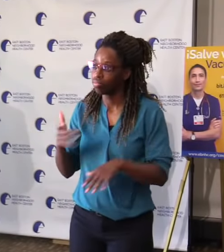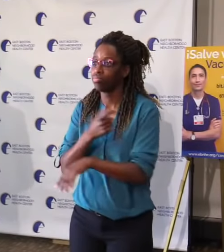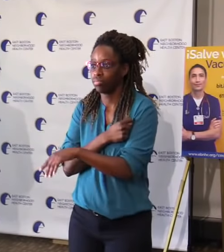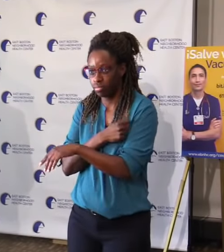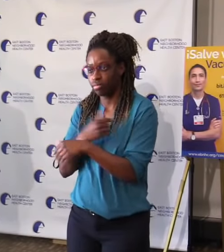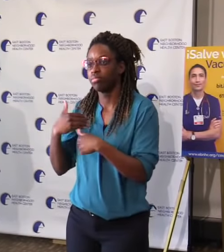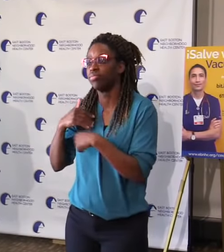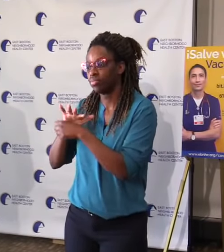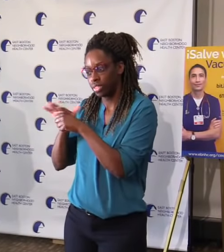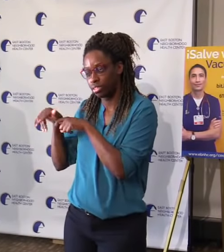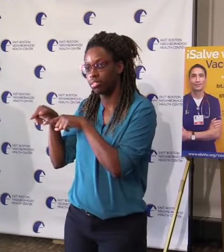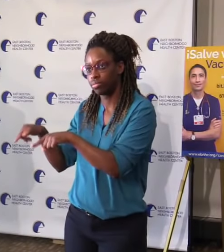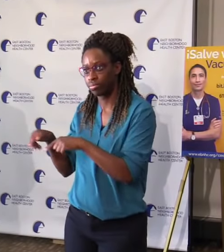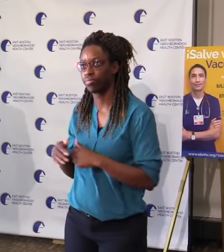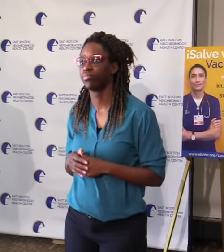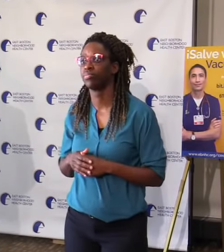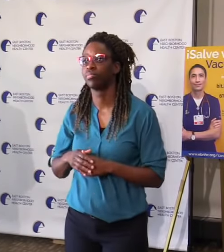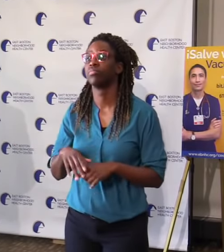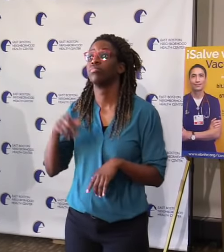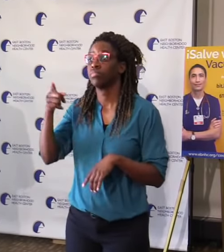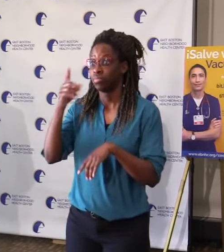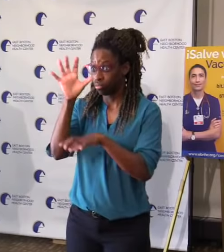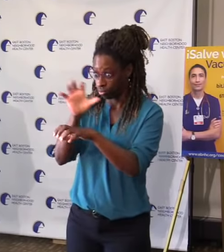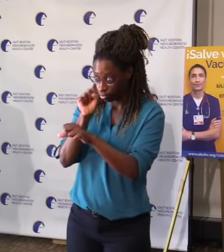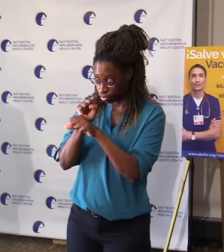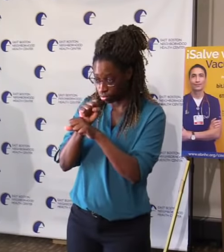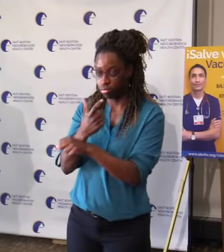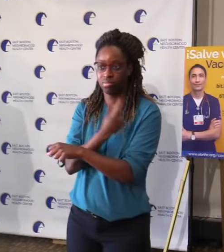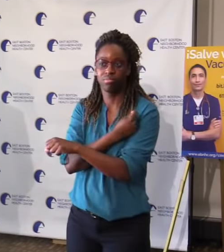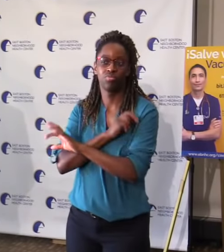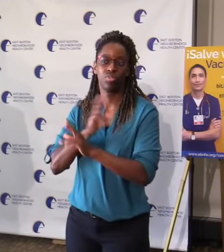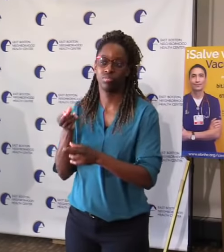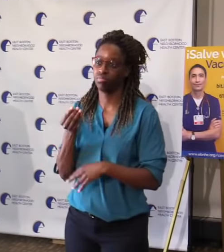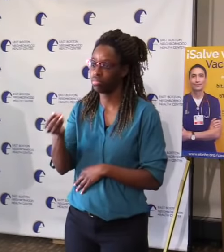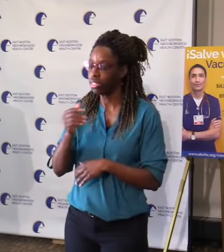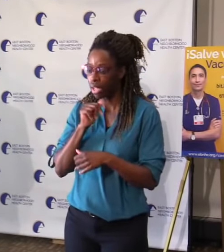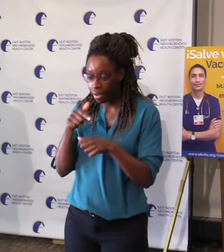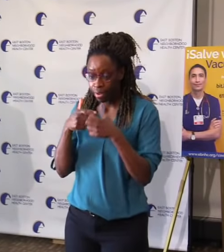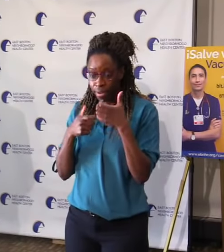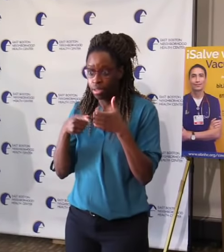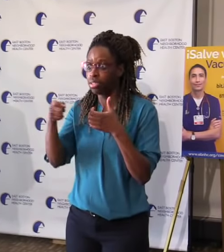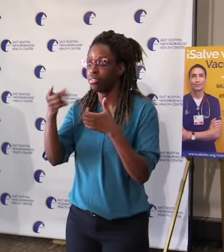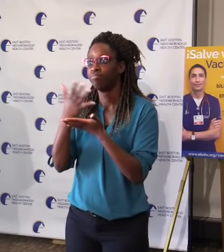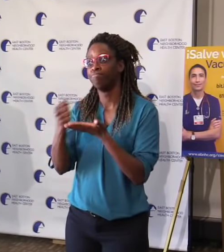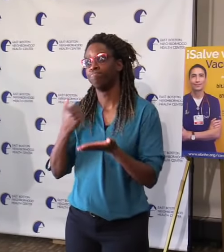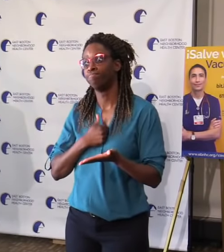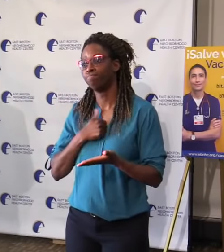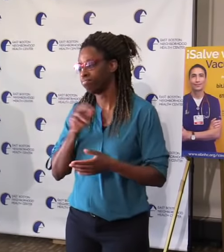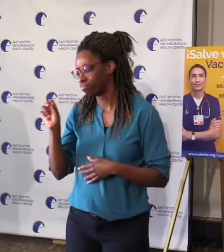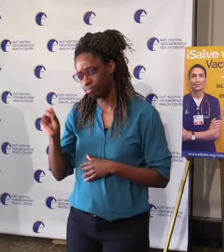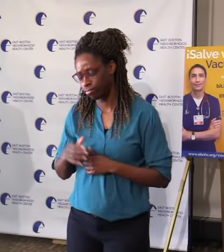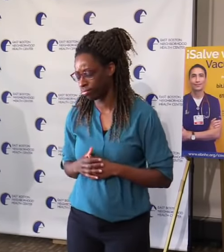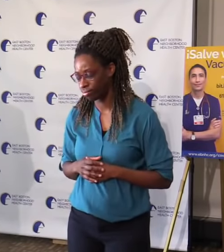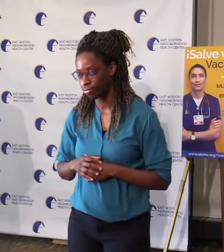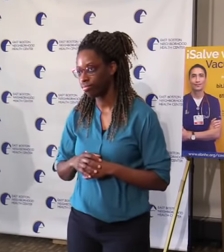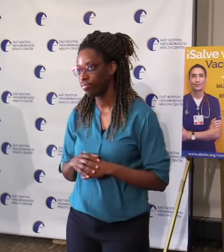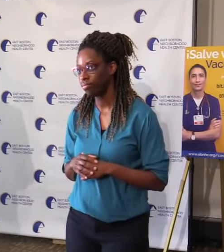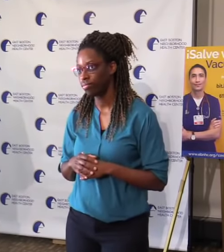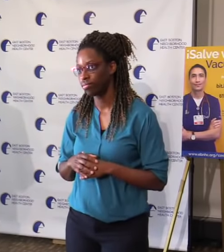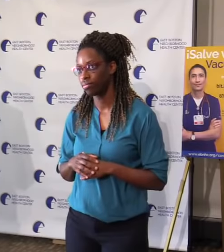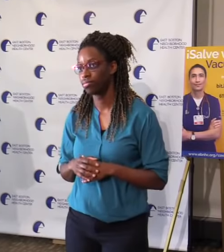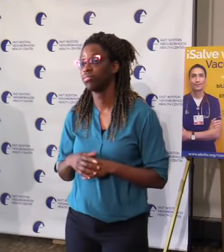And that's really the way we want people to understand that this process works because that is the way it works. A lot of the rest of this, honestly,